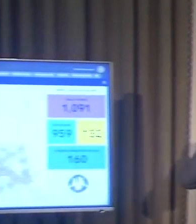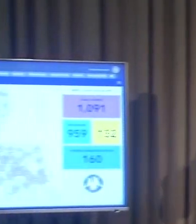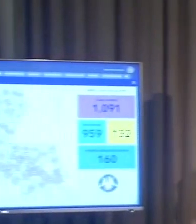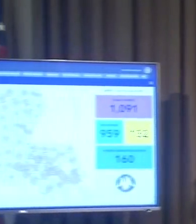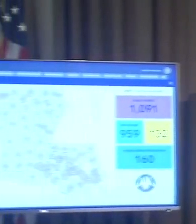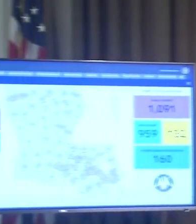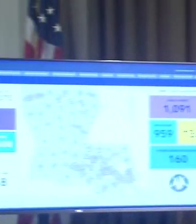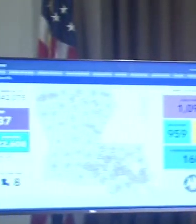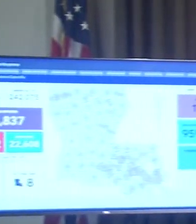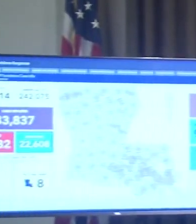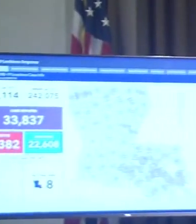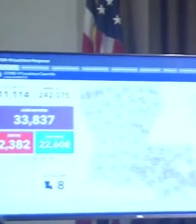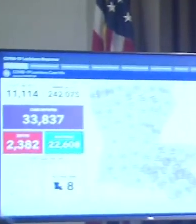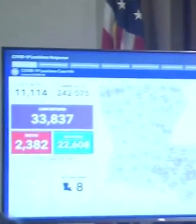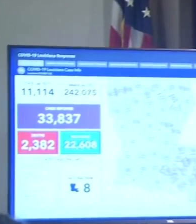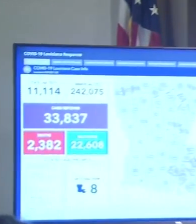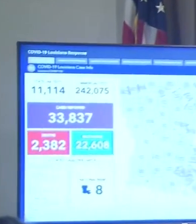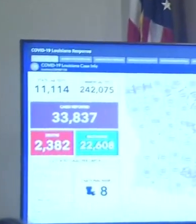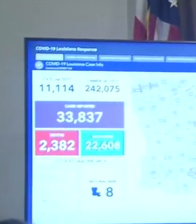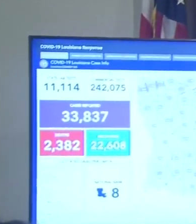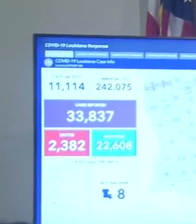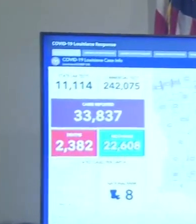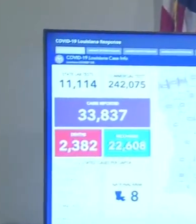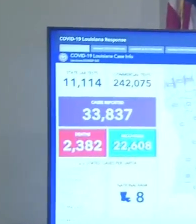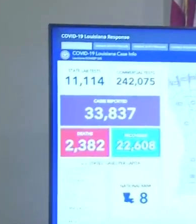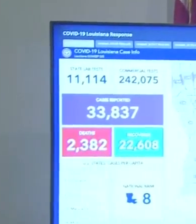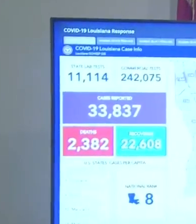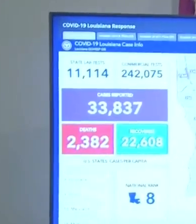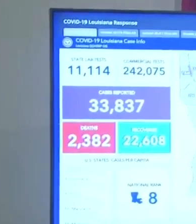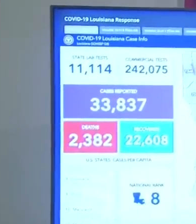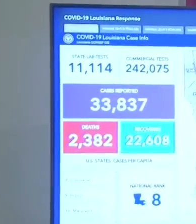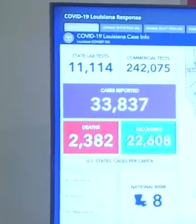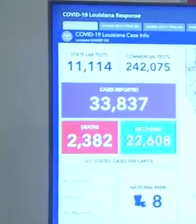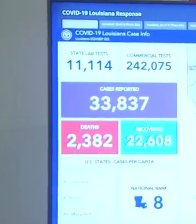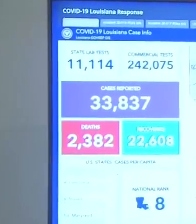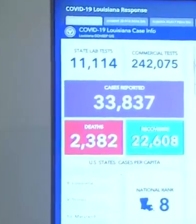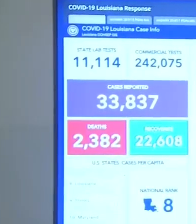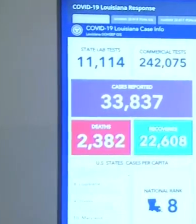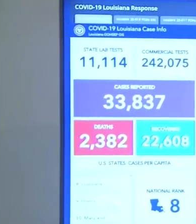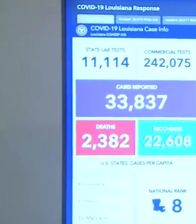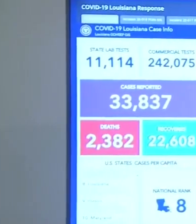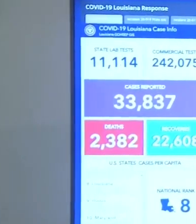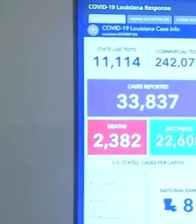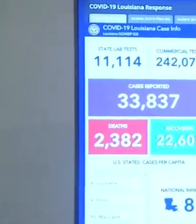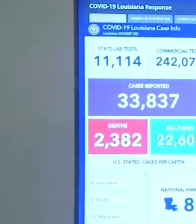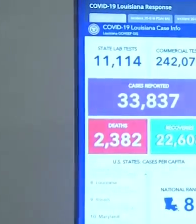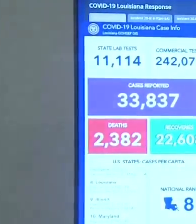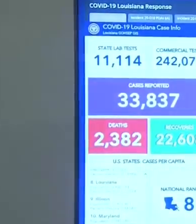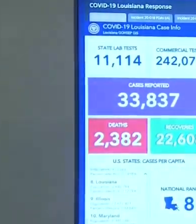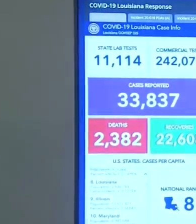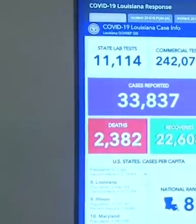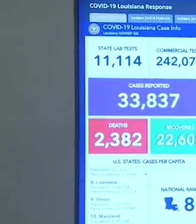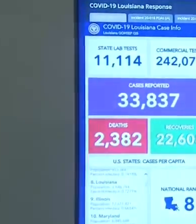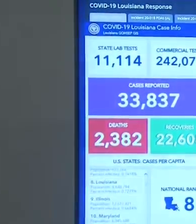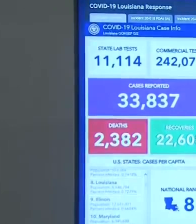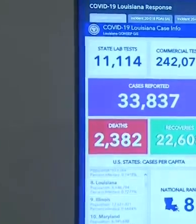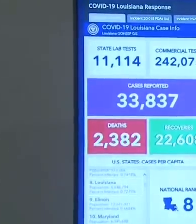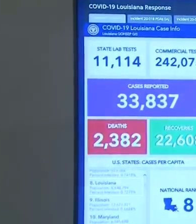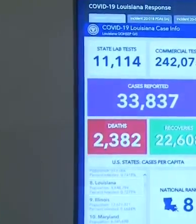total of 33,837 as you can see from the video monitor.